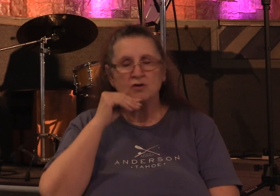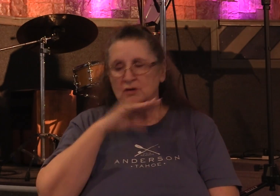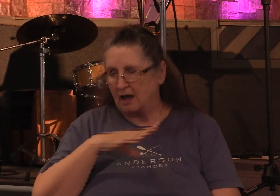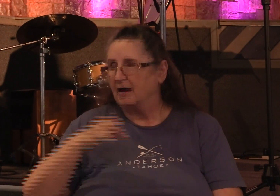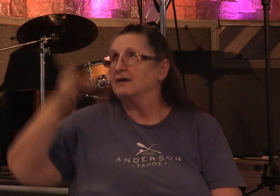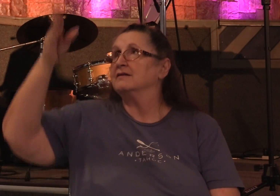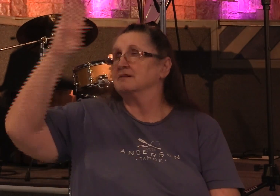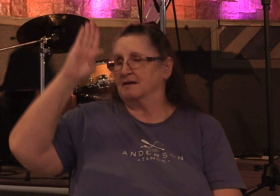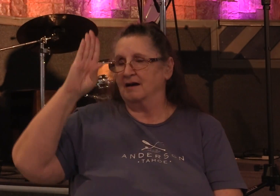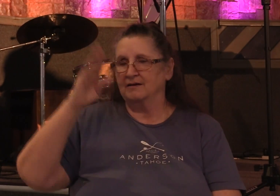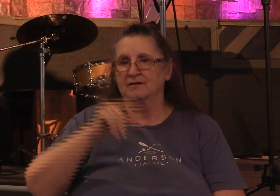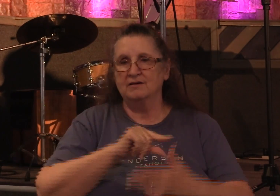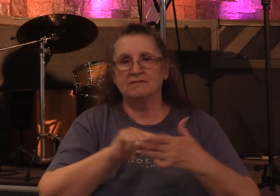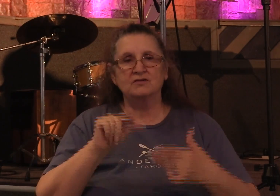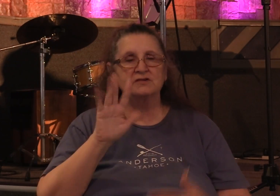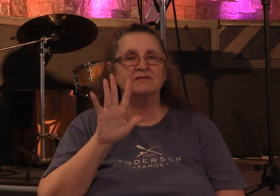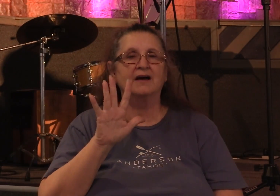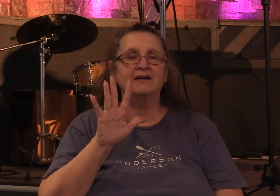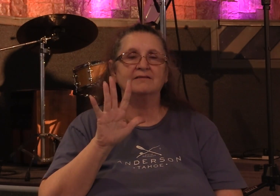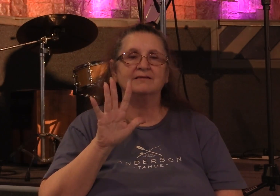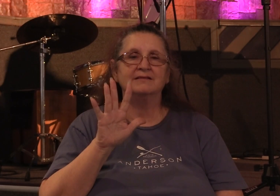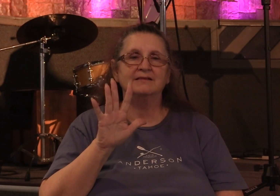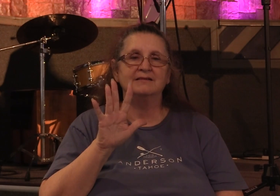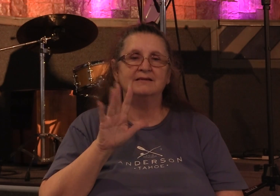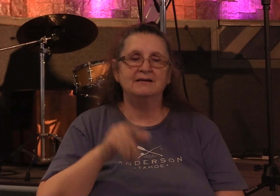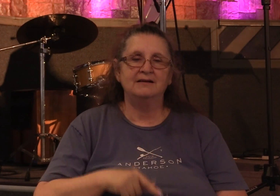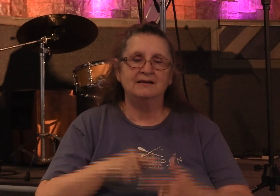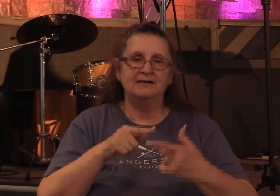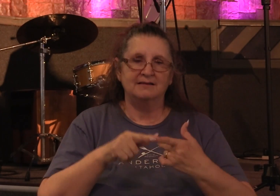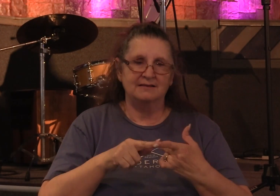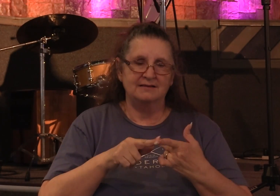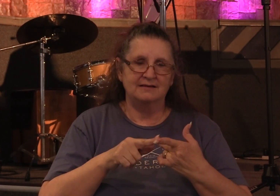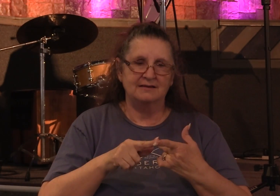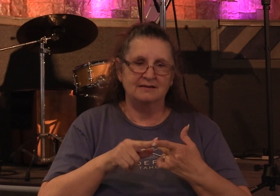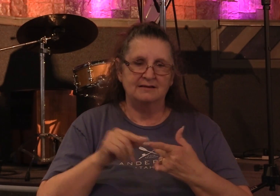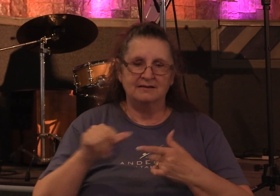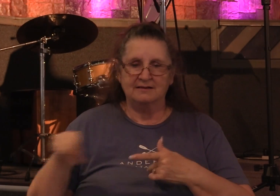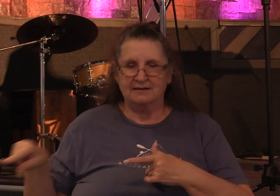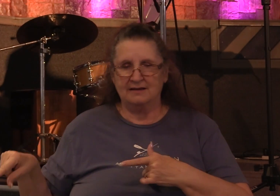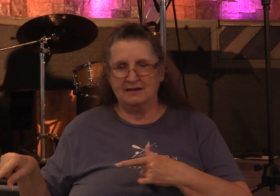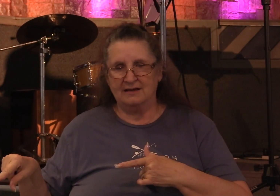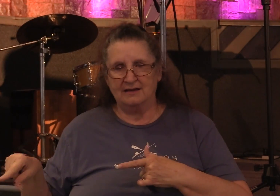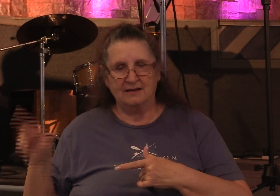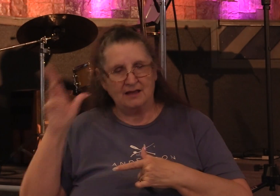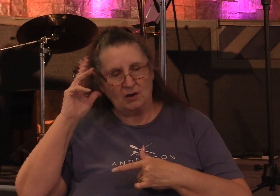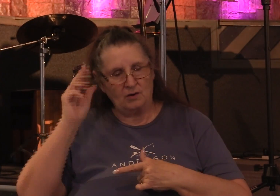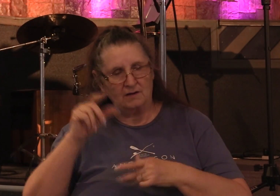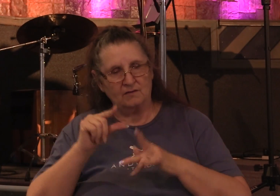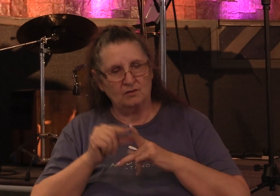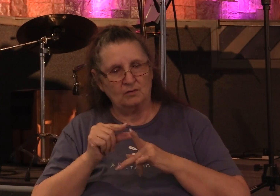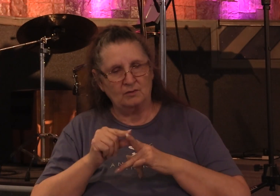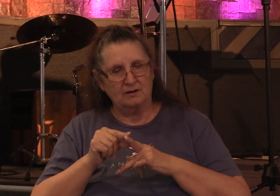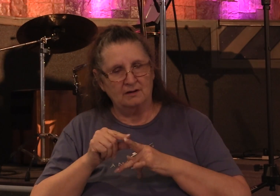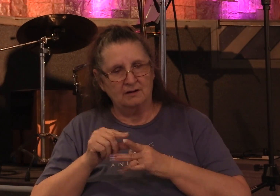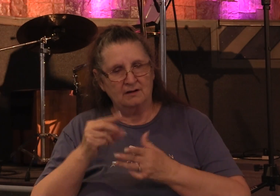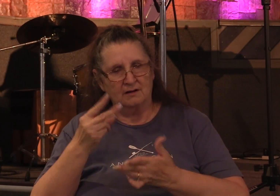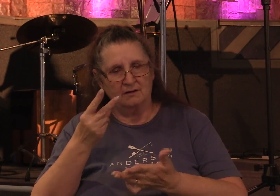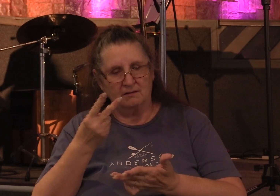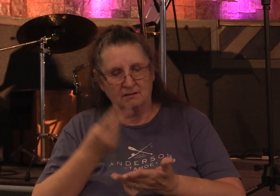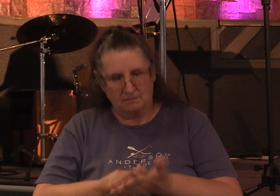verse five then Ananias hearing these words fell fell down and breathed his